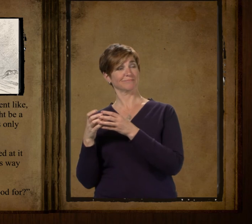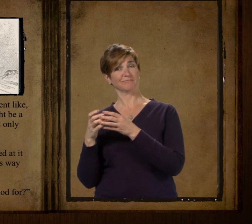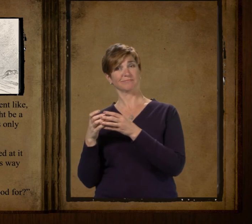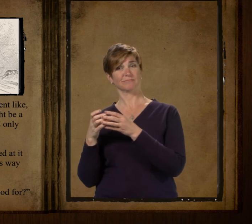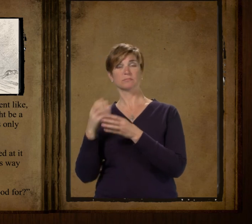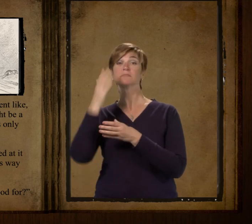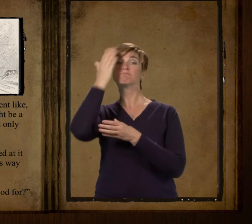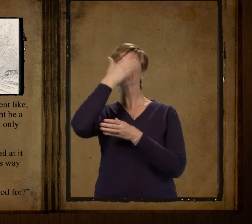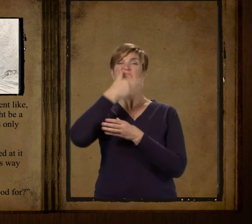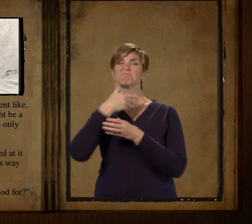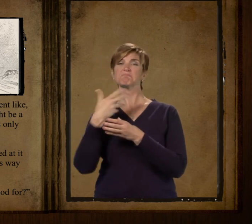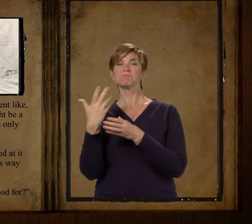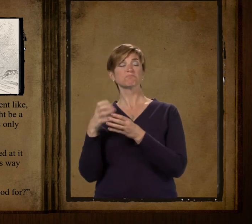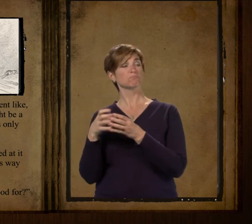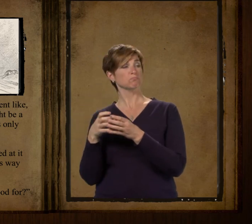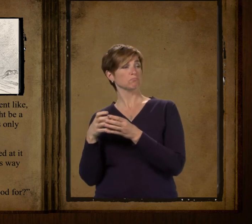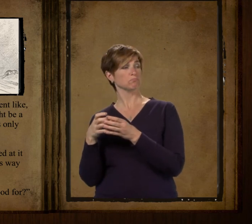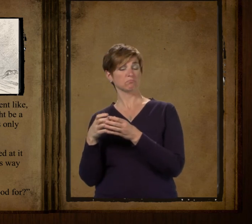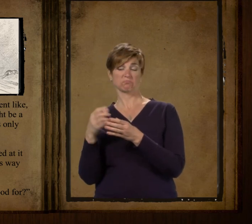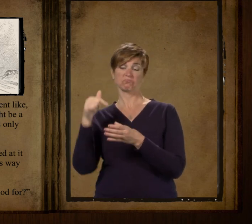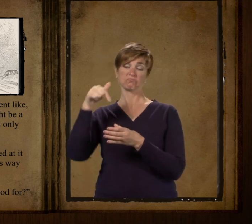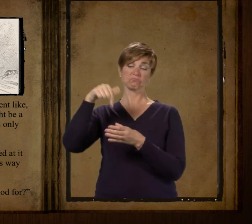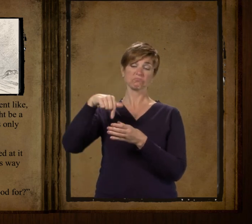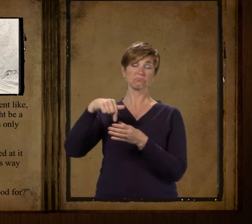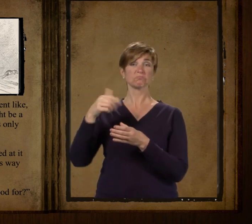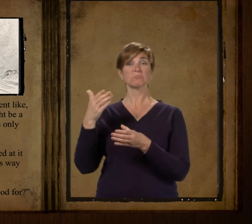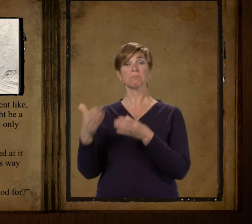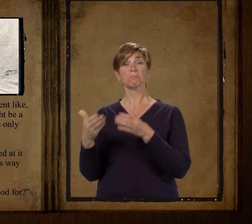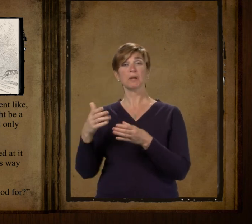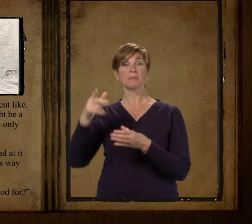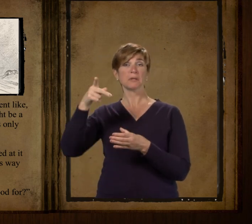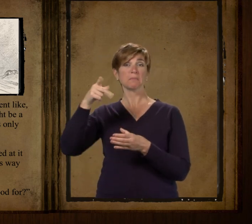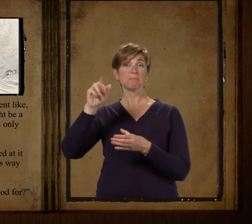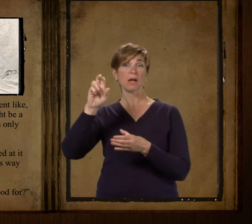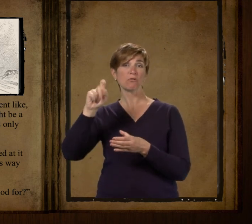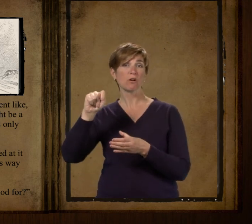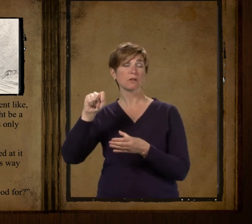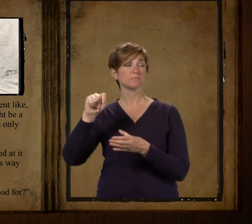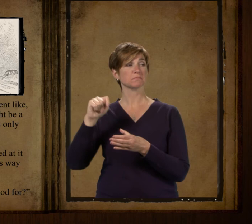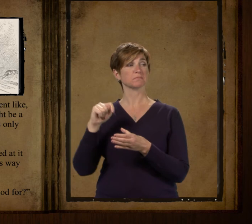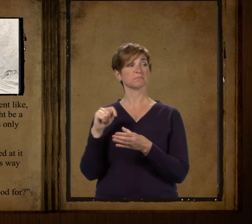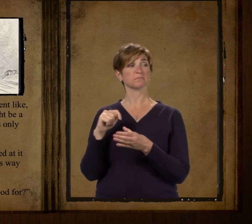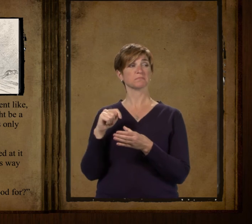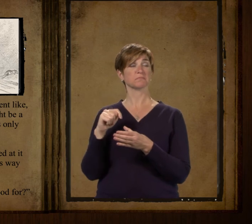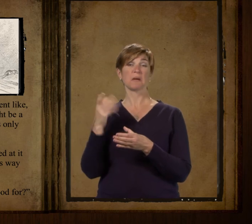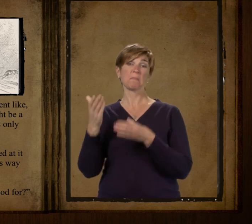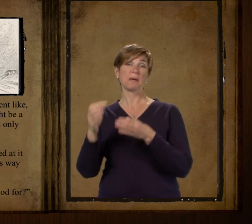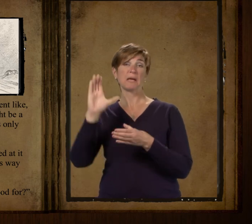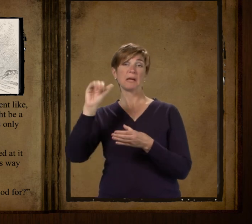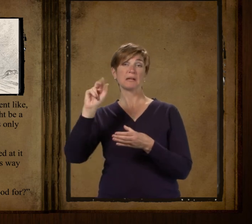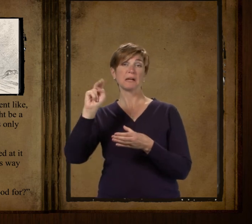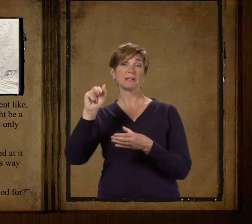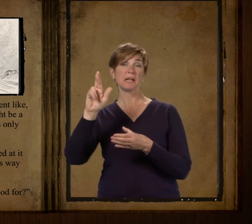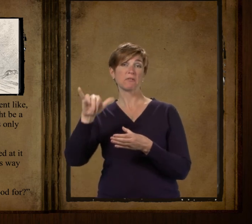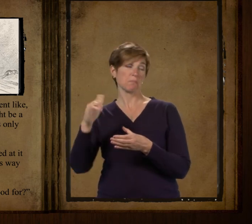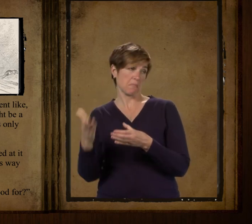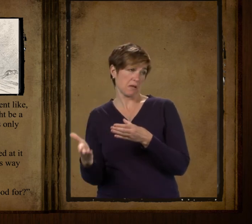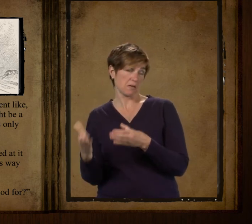and Smiley says sorta indifferent like it might be a parrot or it might be a